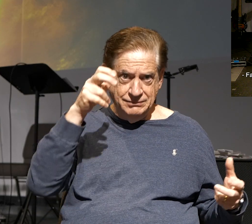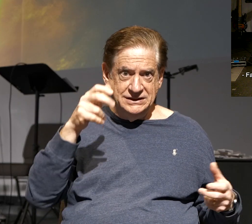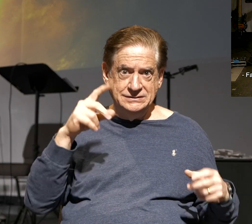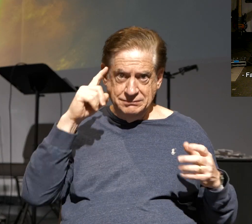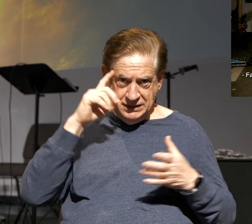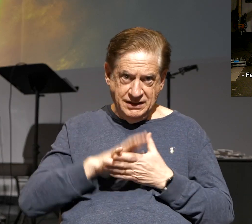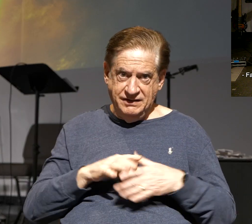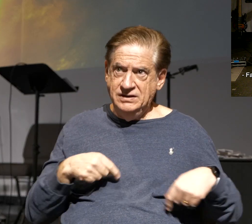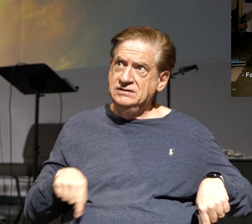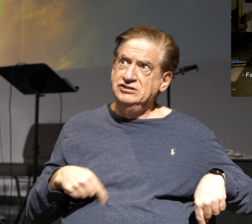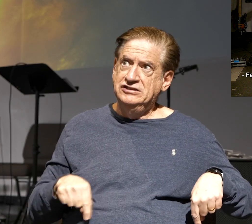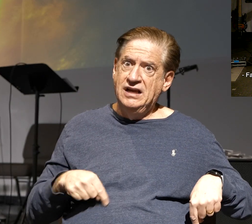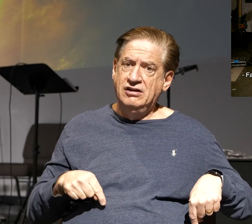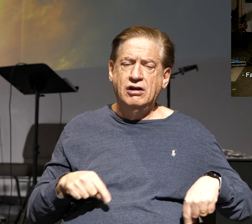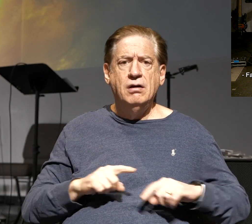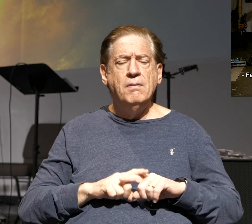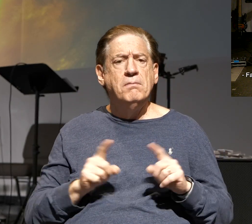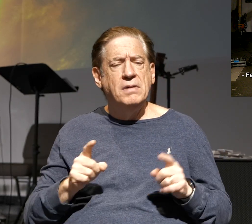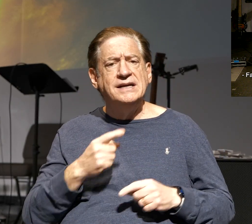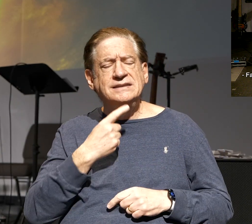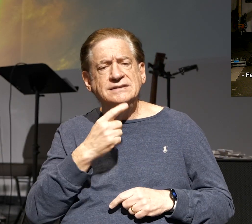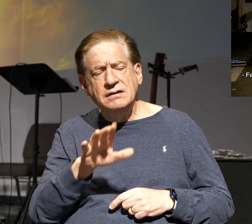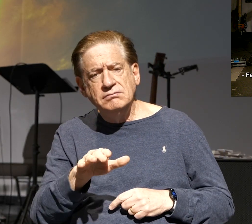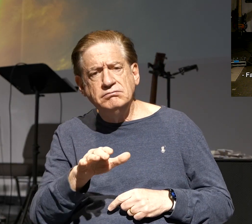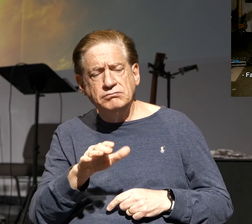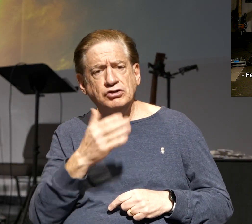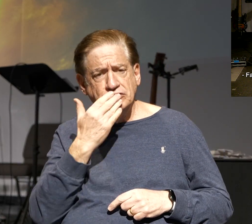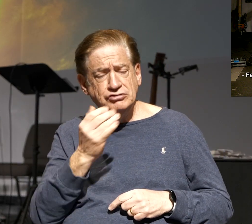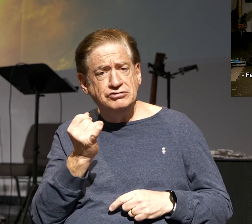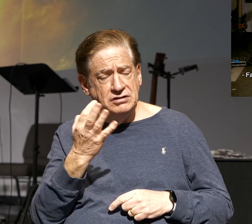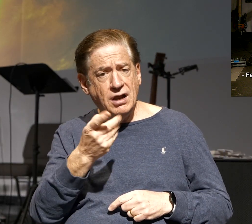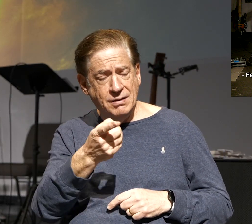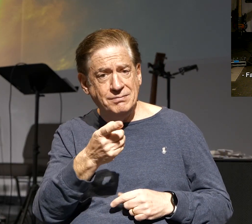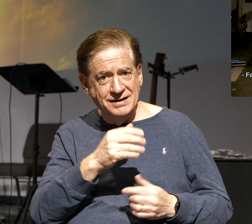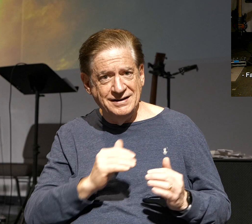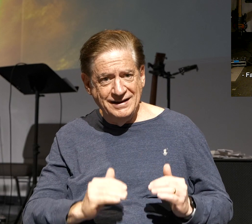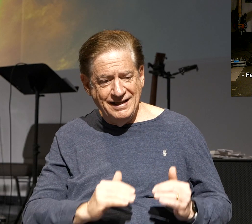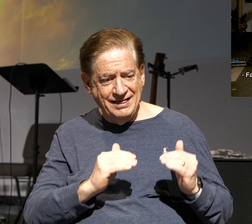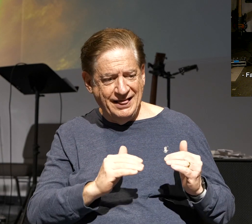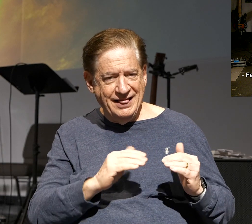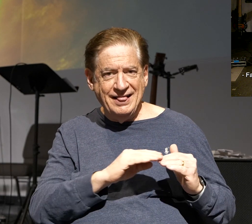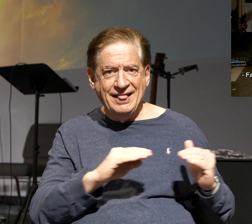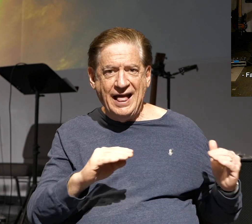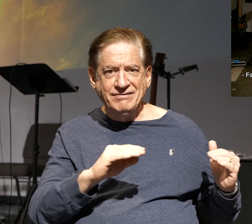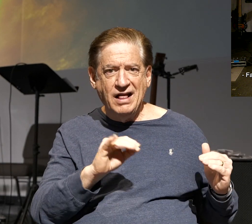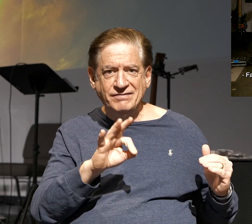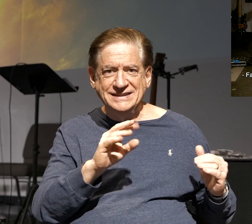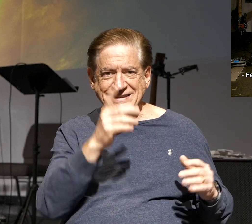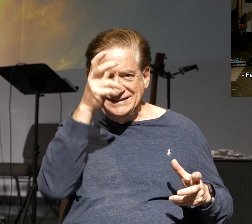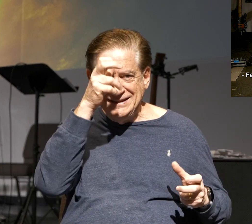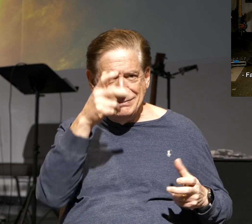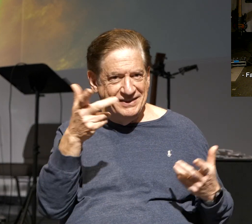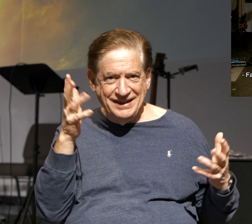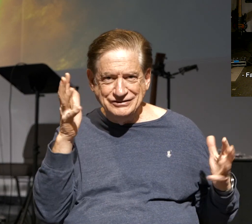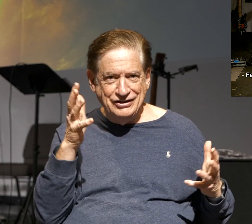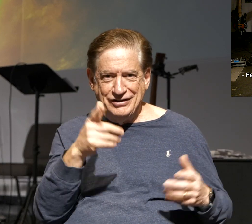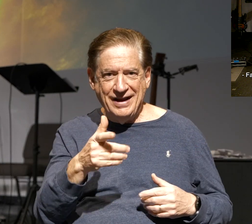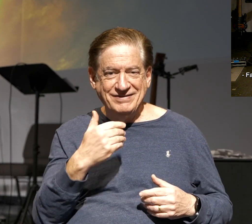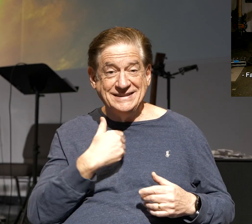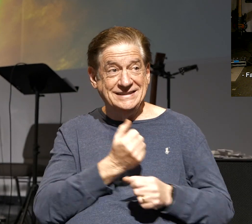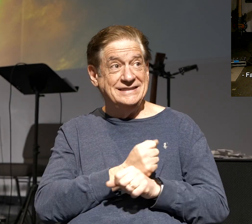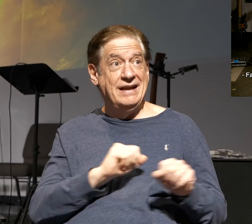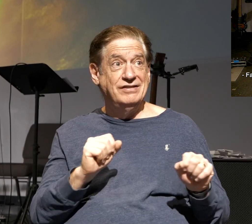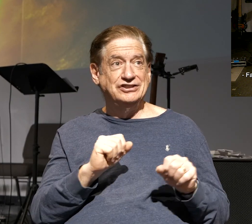shudder. So he's saying, hey, good job. You've got to the level of a demon if all you have is comprehension and conviction.